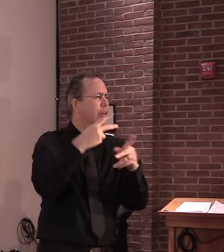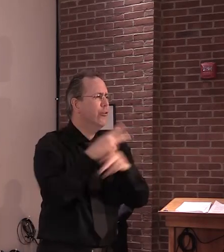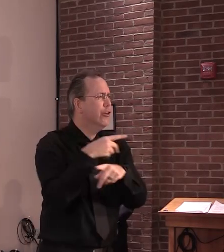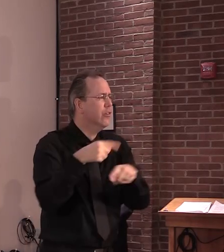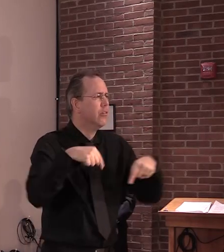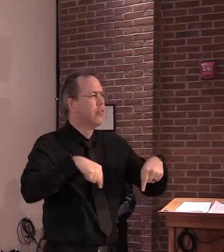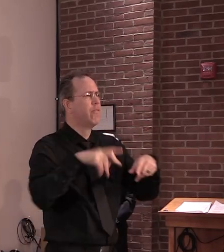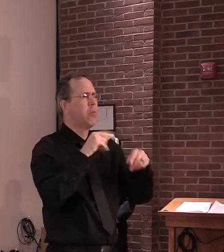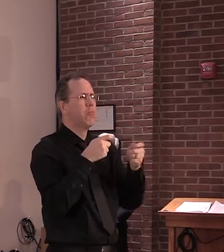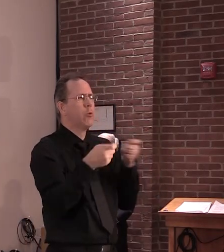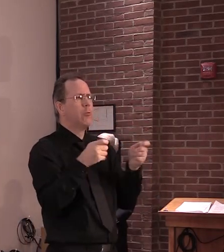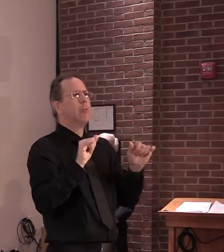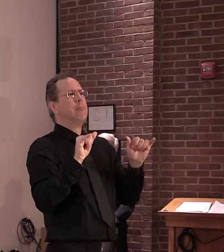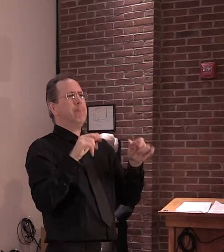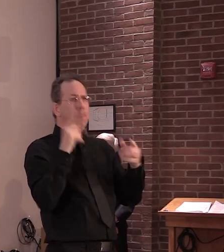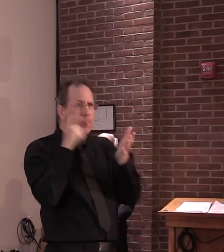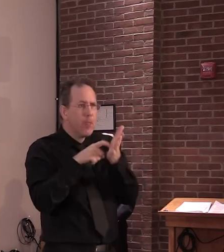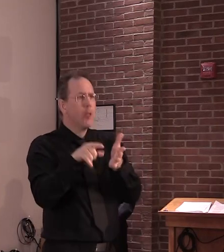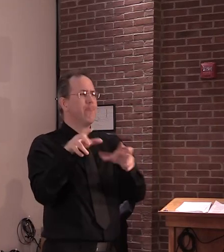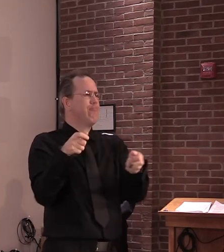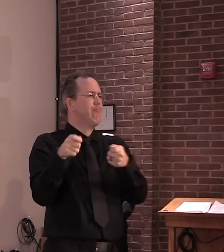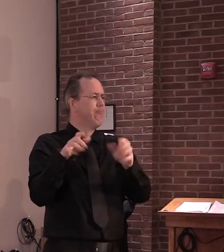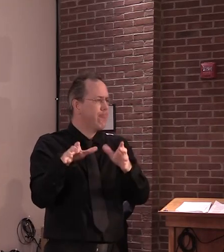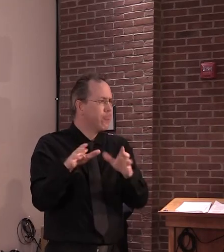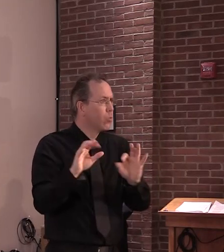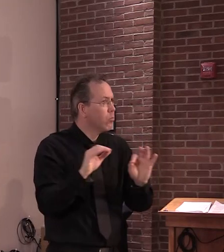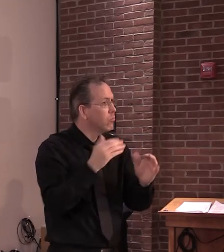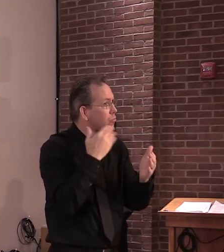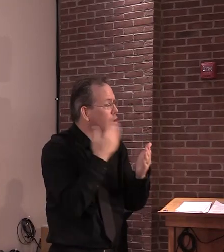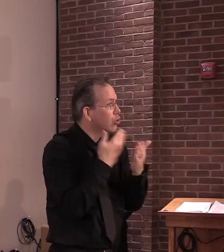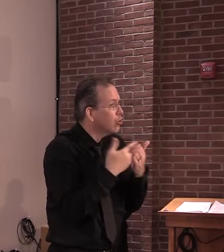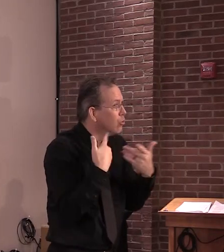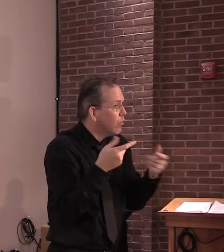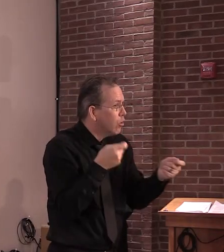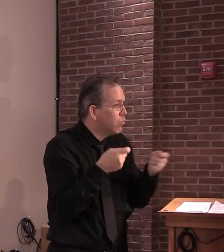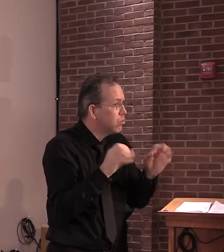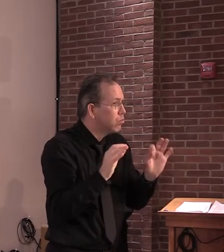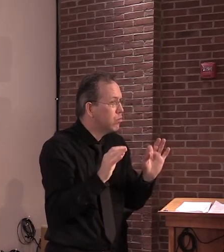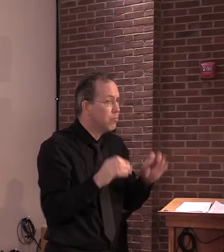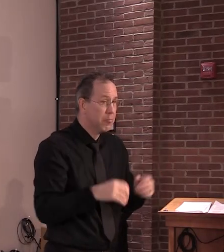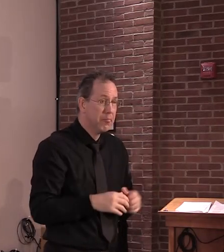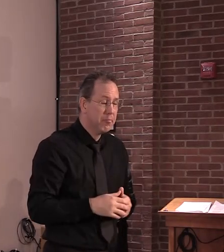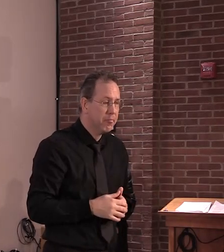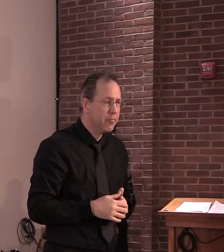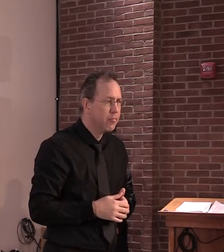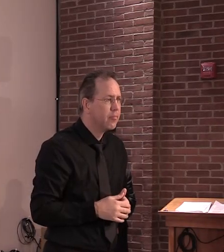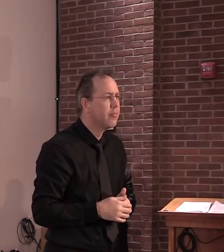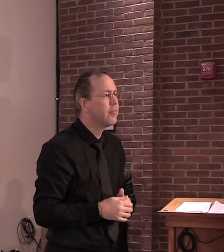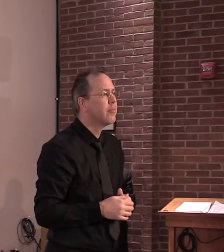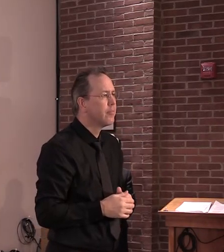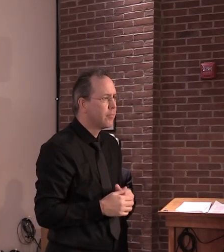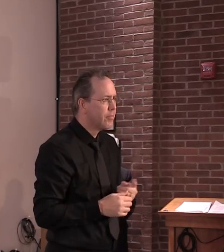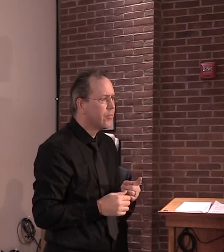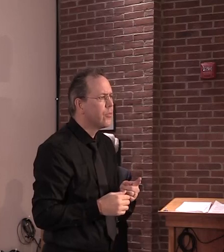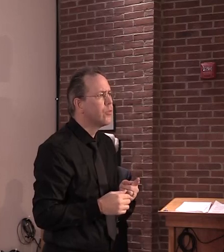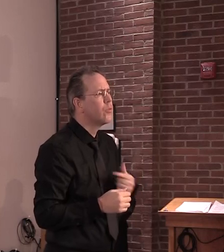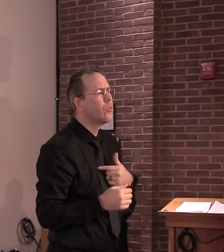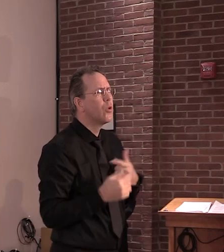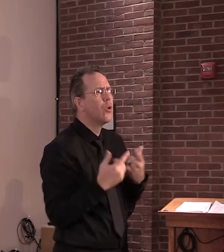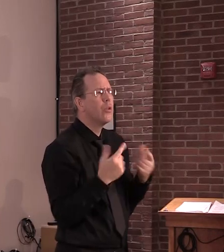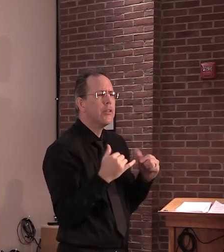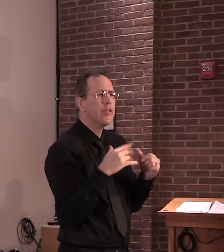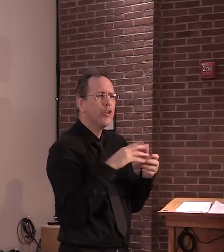What we still don't know, you know, we've learned a little more about this pre-symptomatic time period of 48